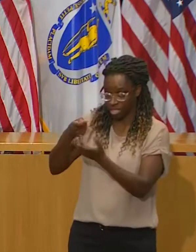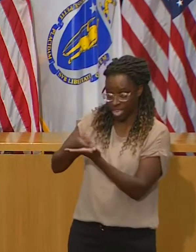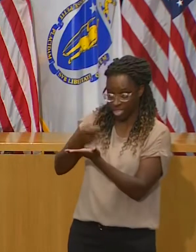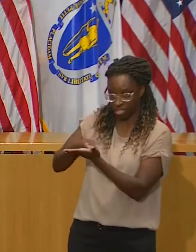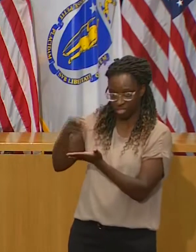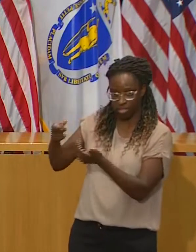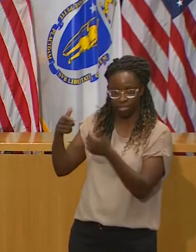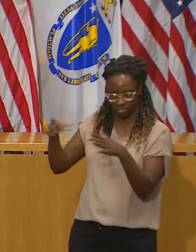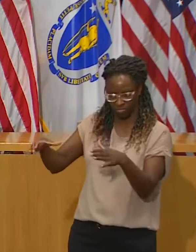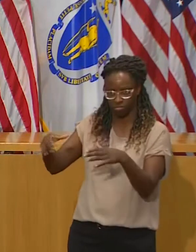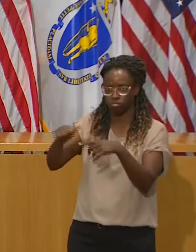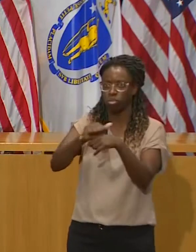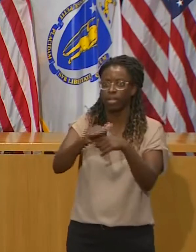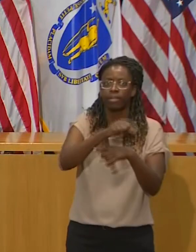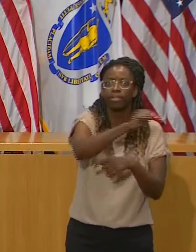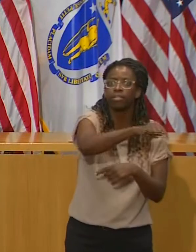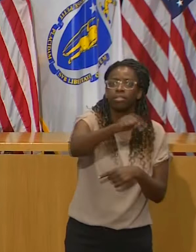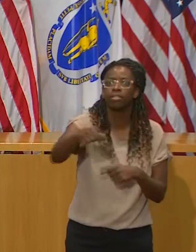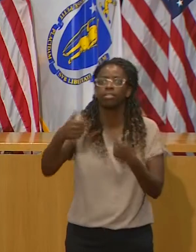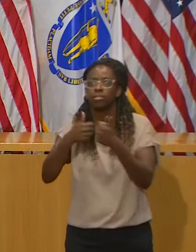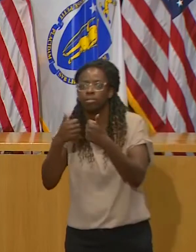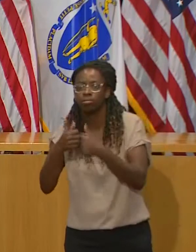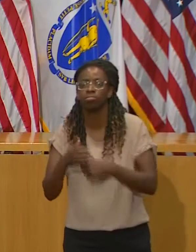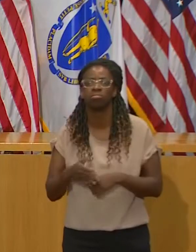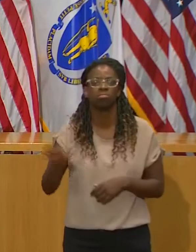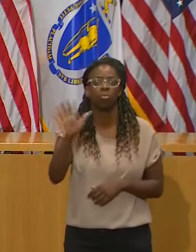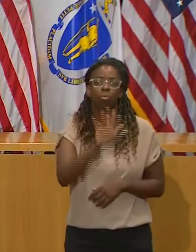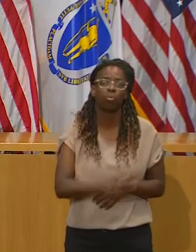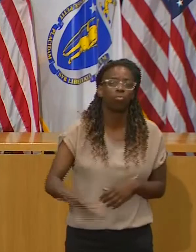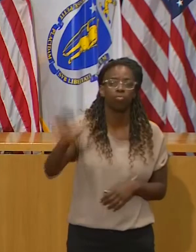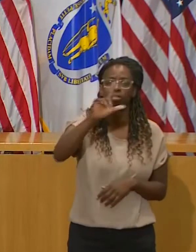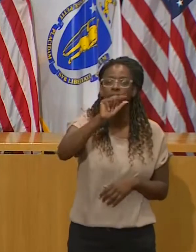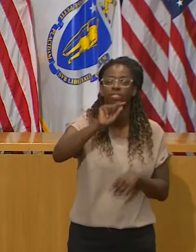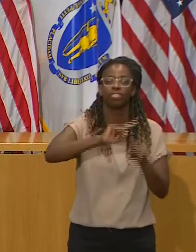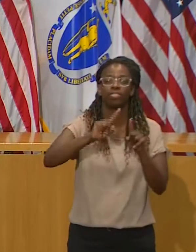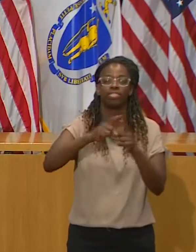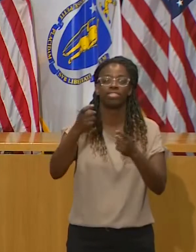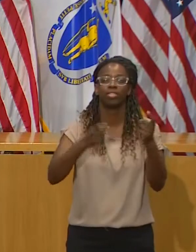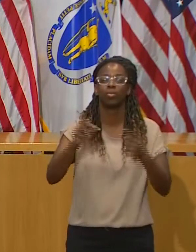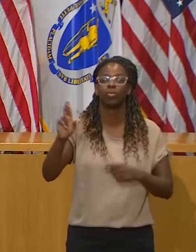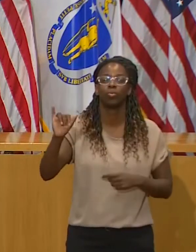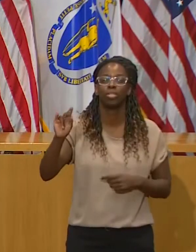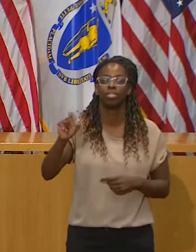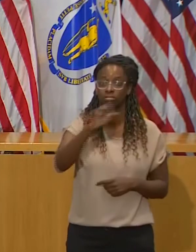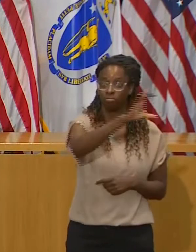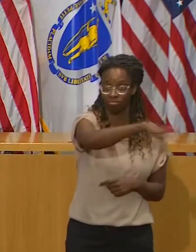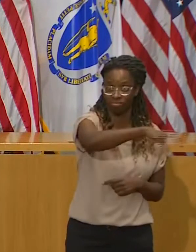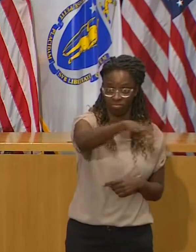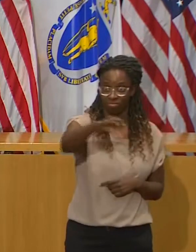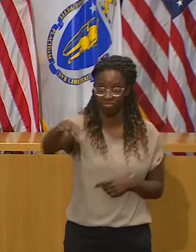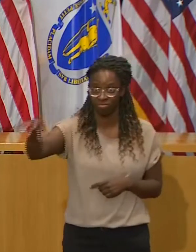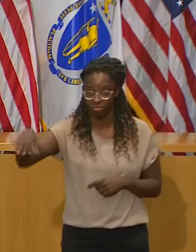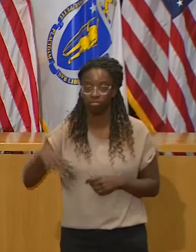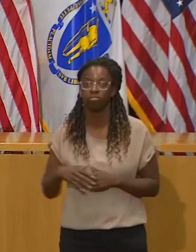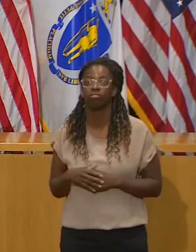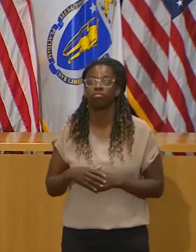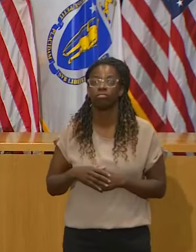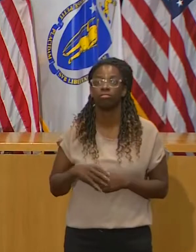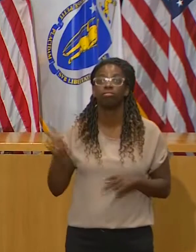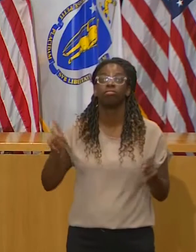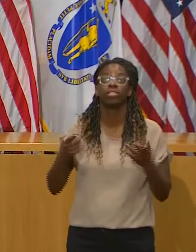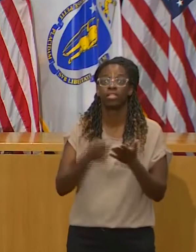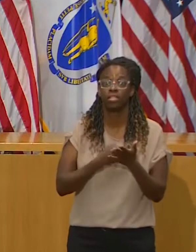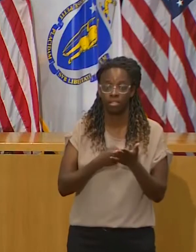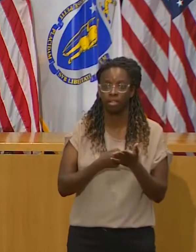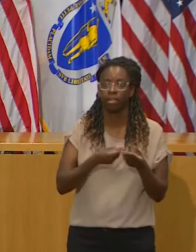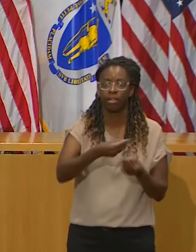22 probable cases, and more than 220 close contacts across 20 rinks all over